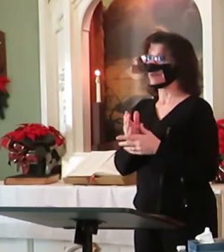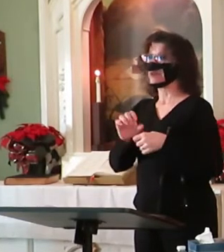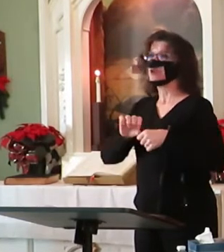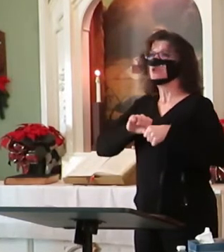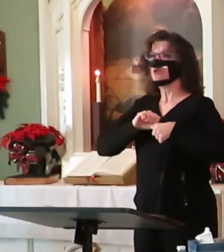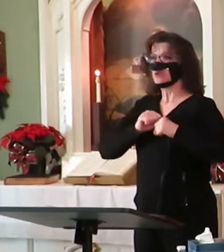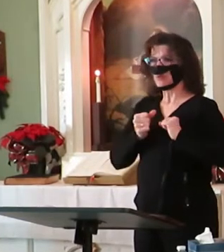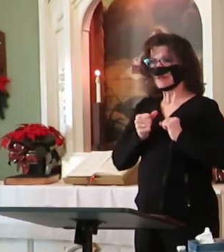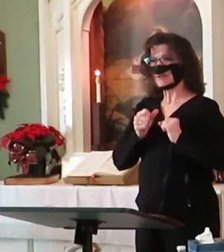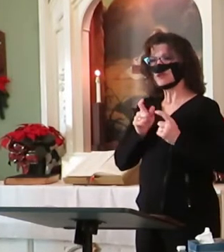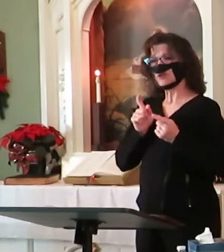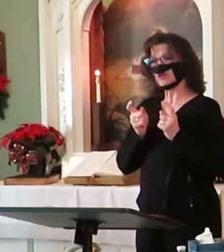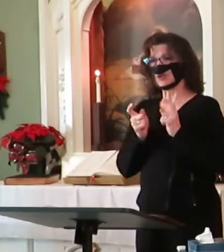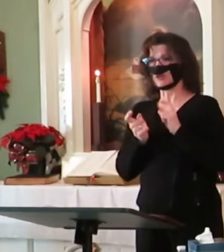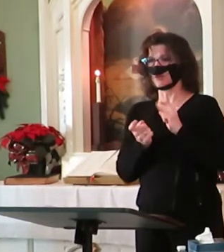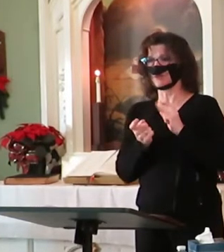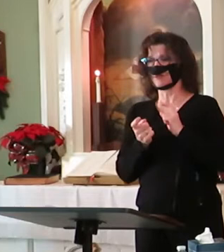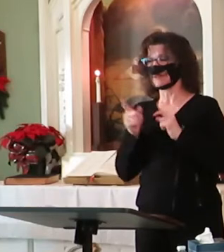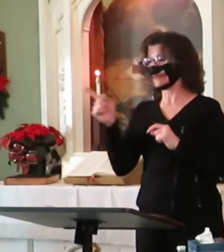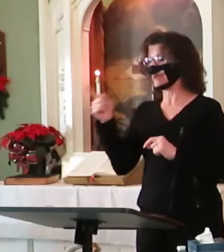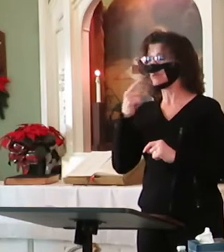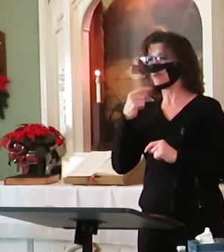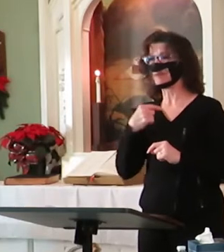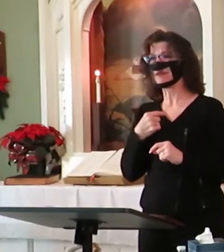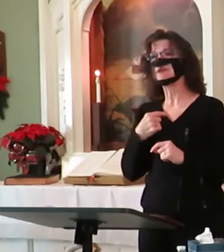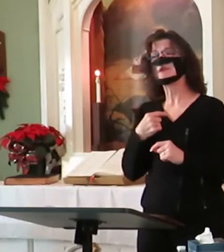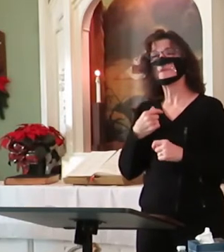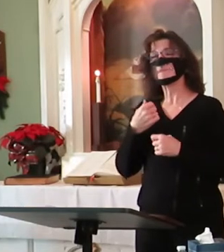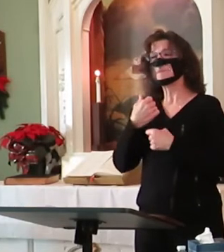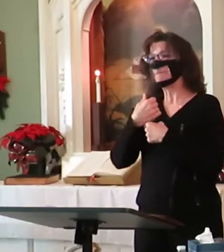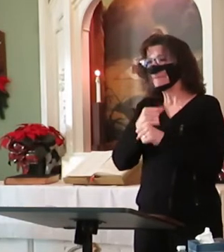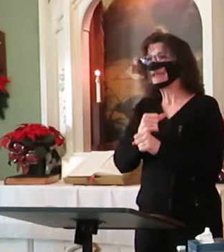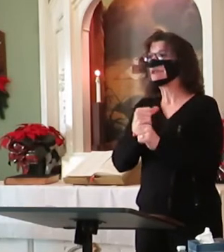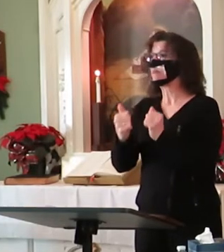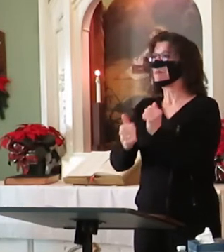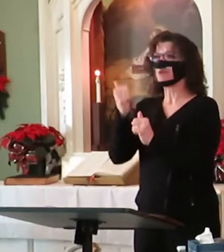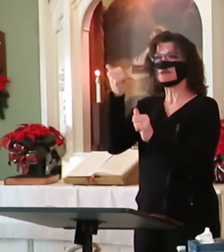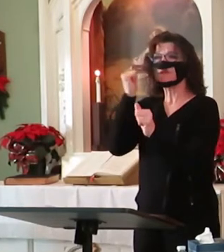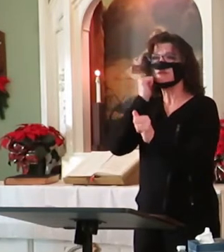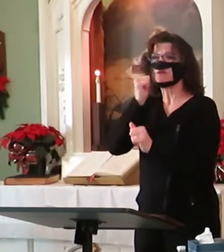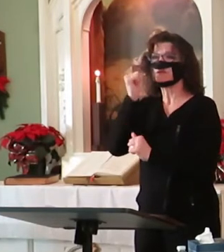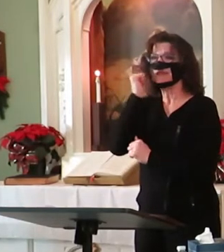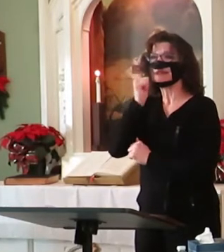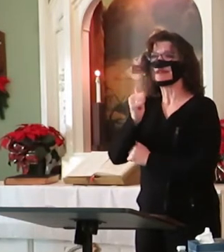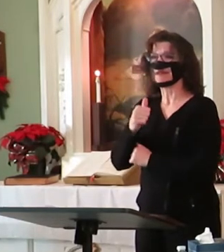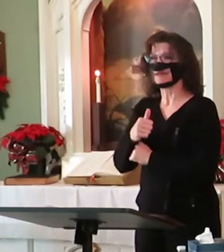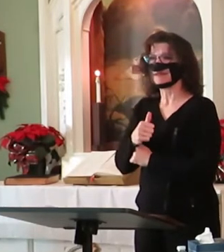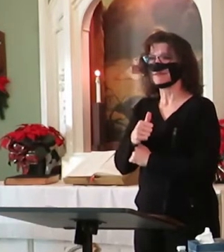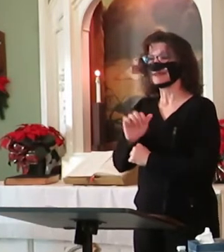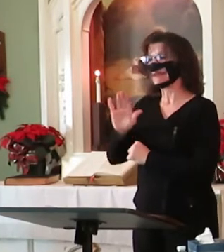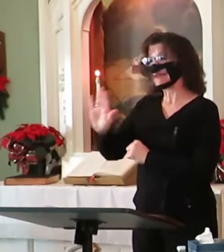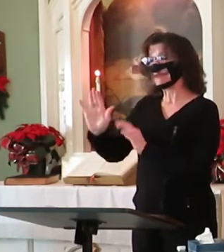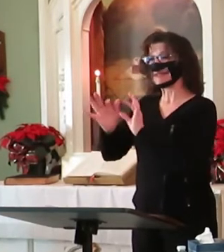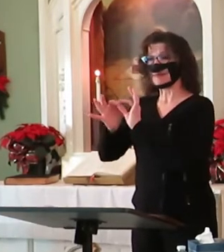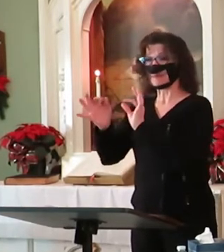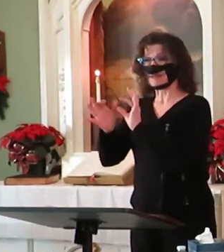He always told me, make the most of each day. And his message today is called the Angels.